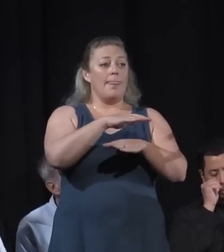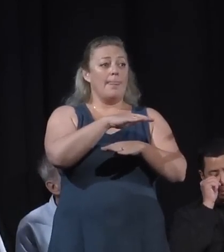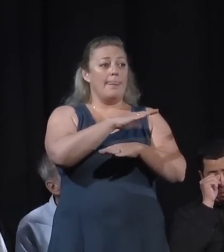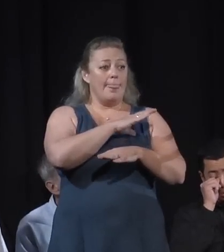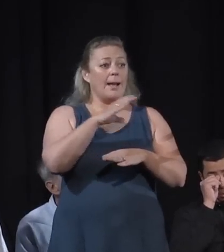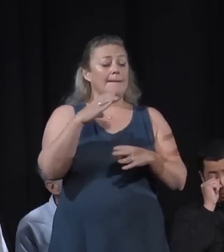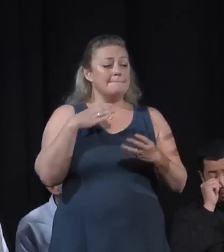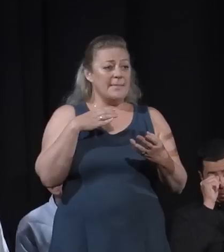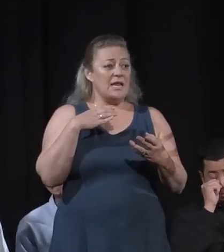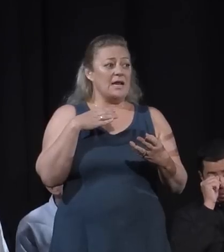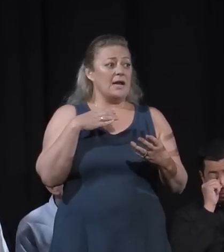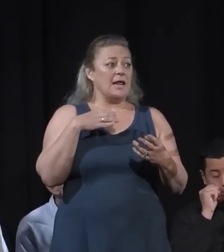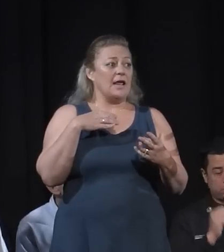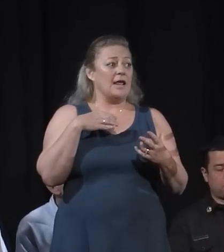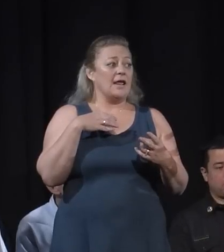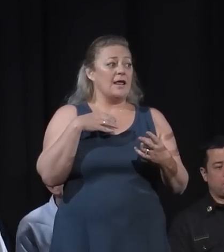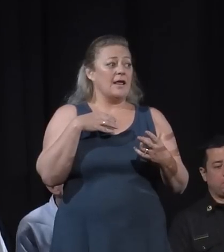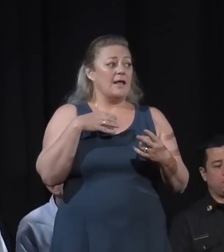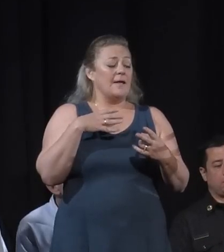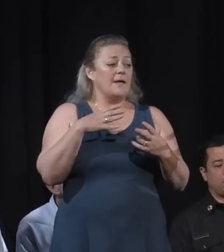fortuitously.